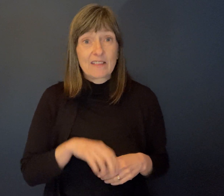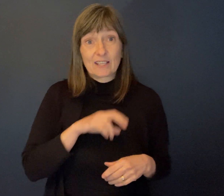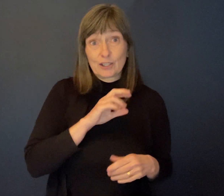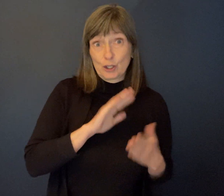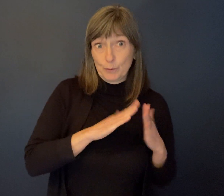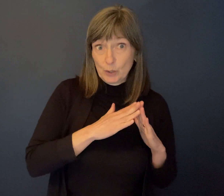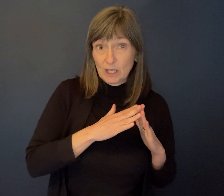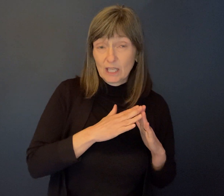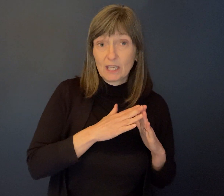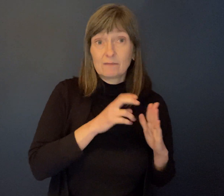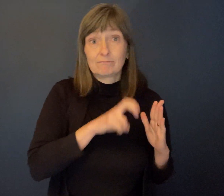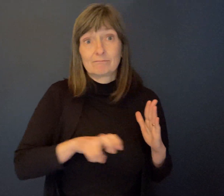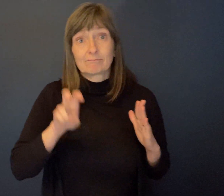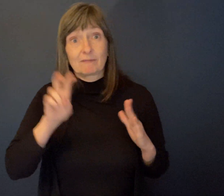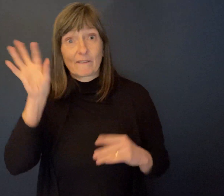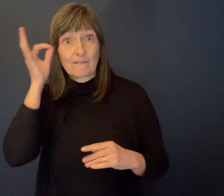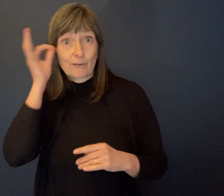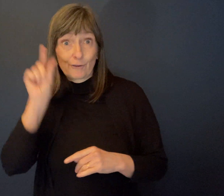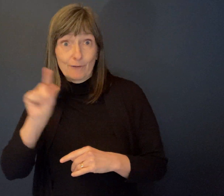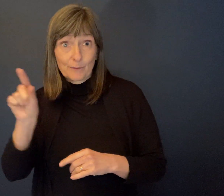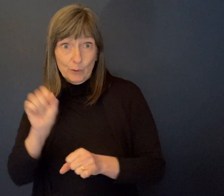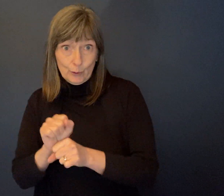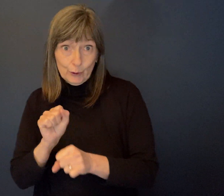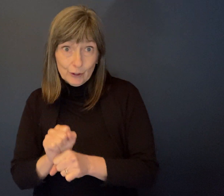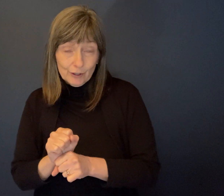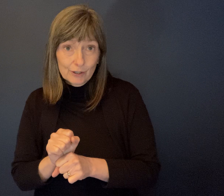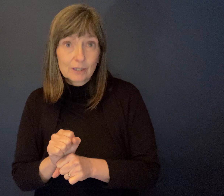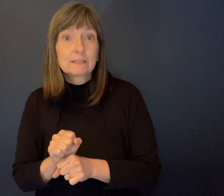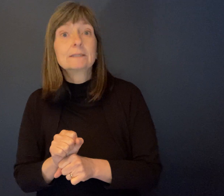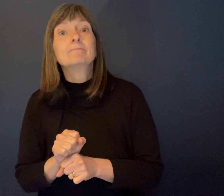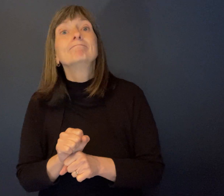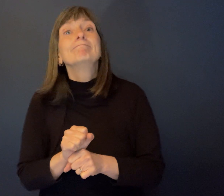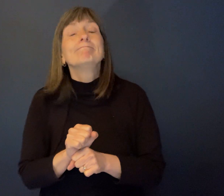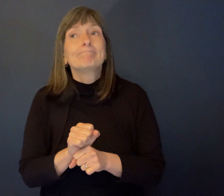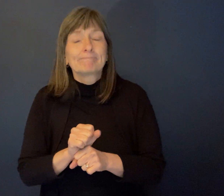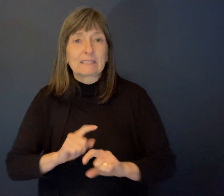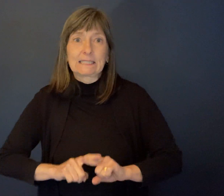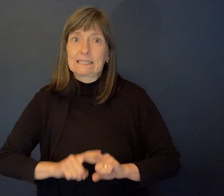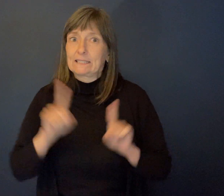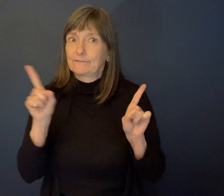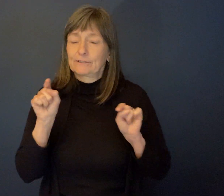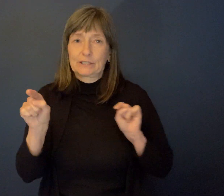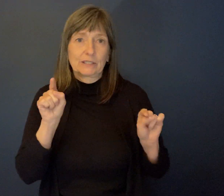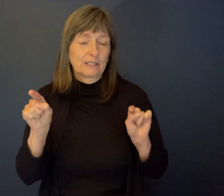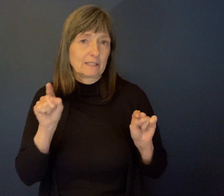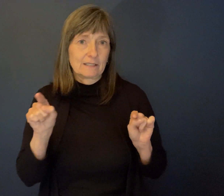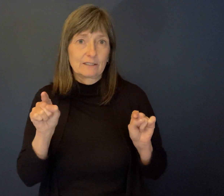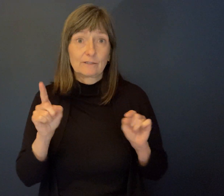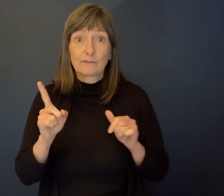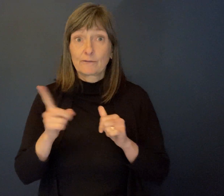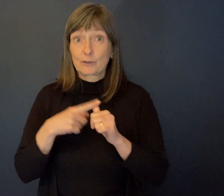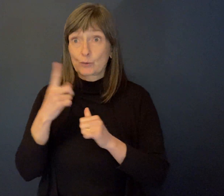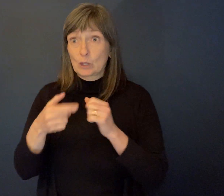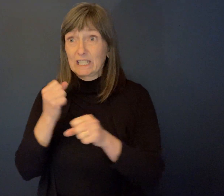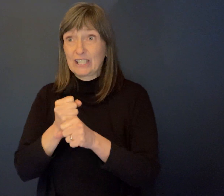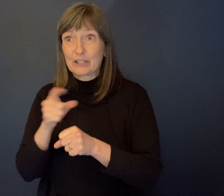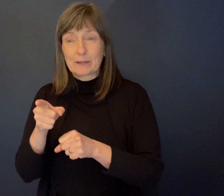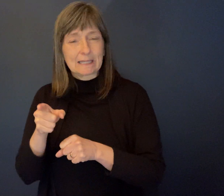-based organizations into federal government was, uh, it was so different, so different. I think for the first year I did not want to be there. It was